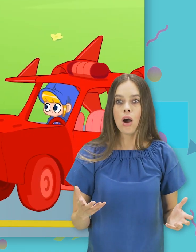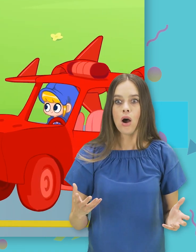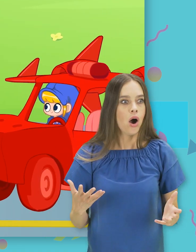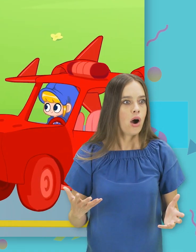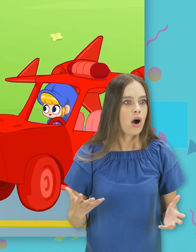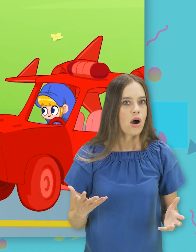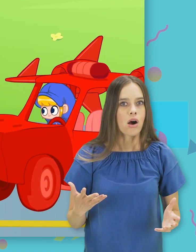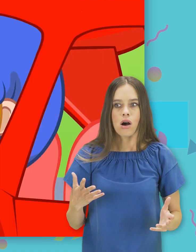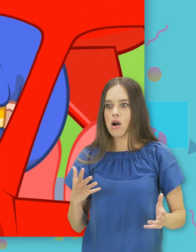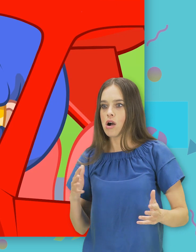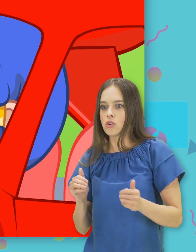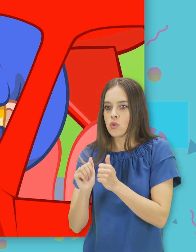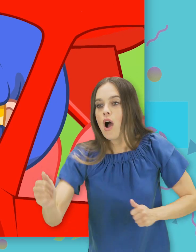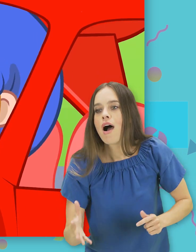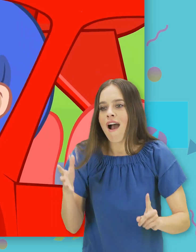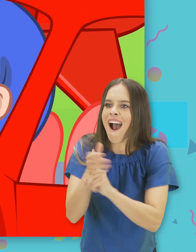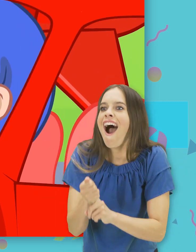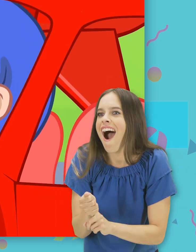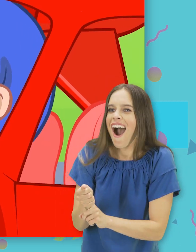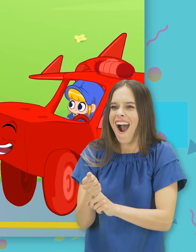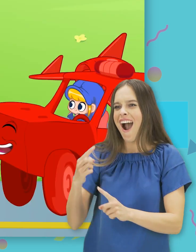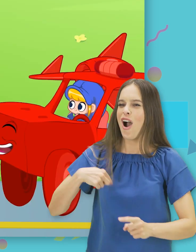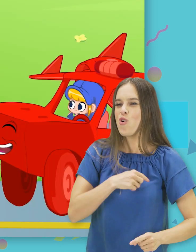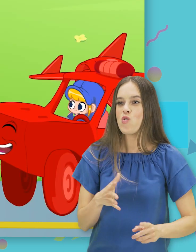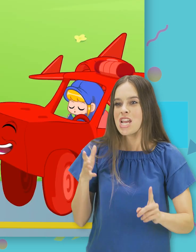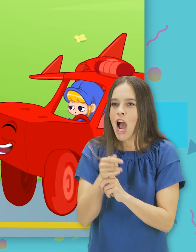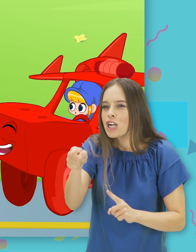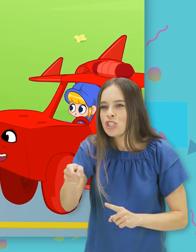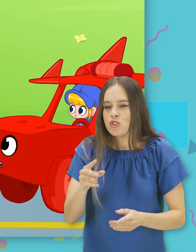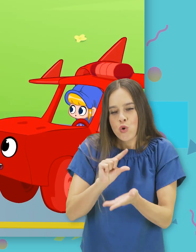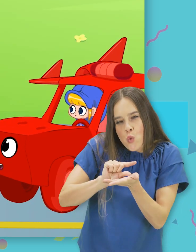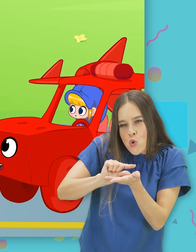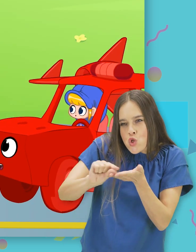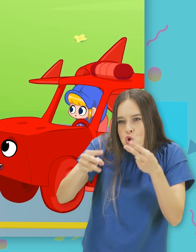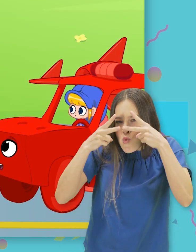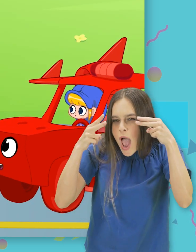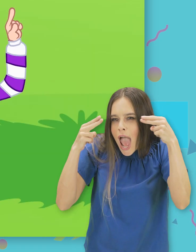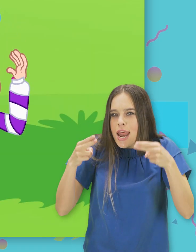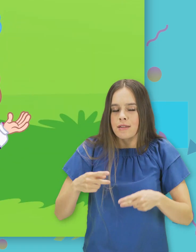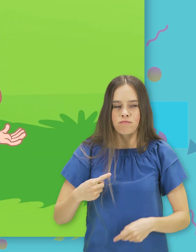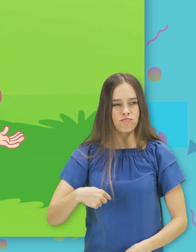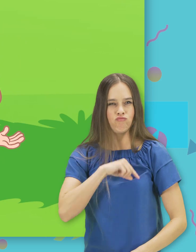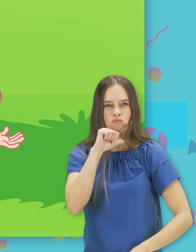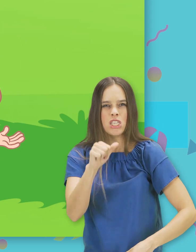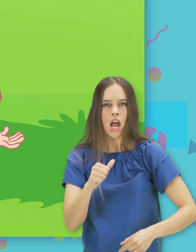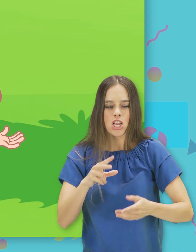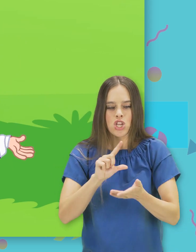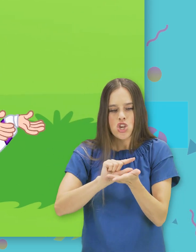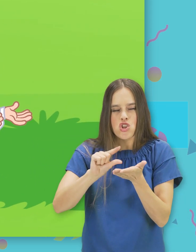We caught you, glue bandits. We are no longer the glue bandits. We are now the chain